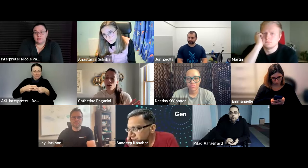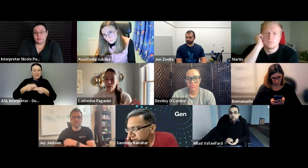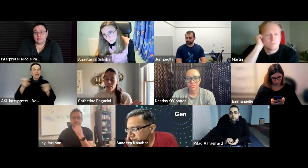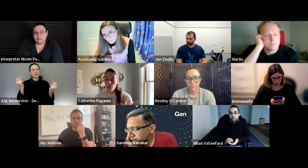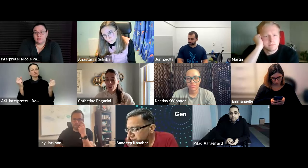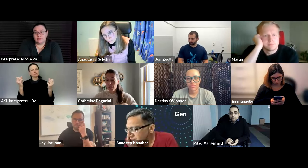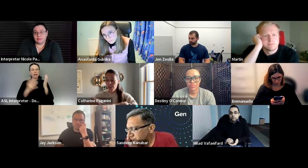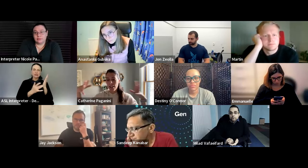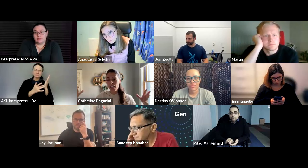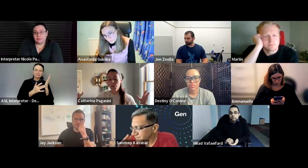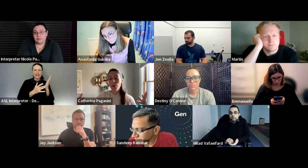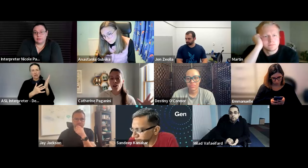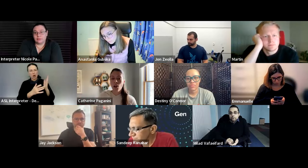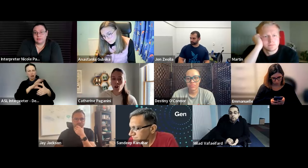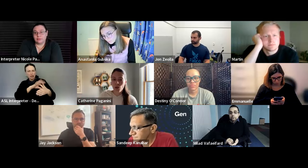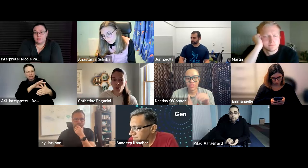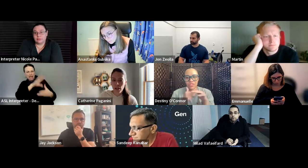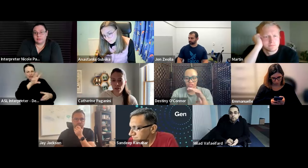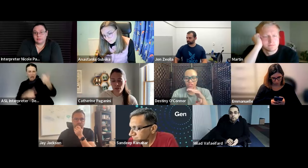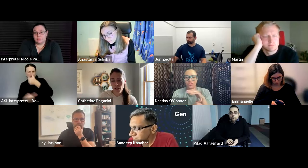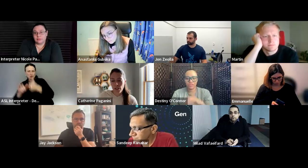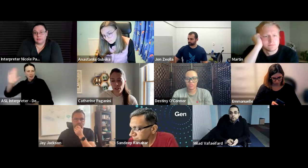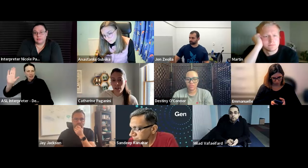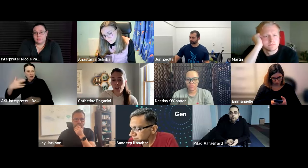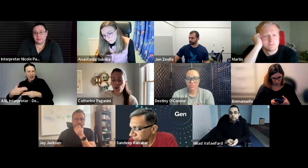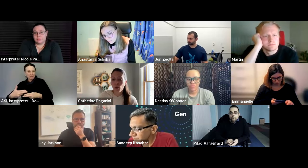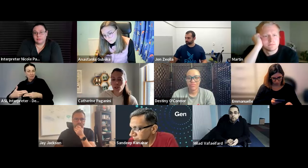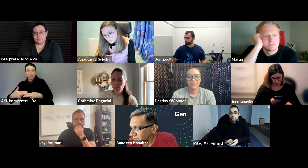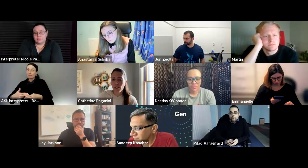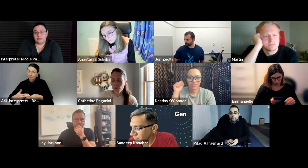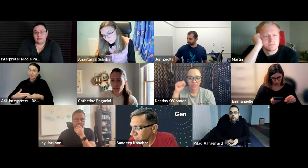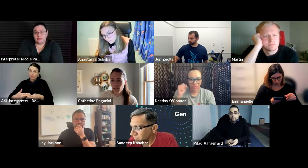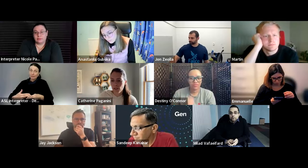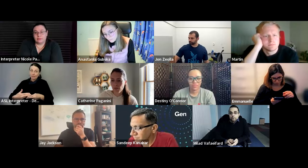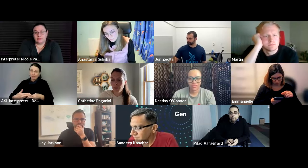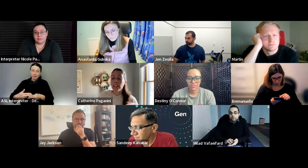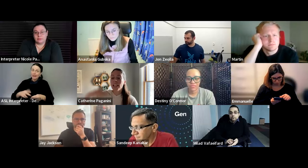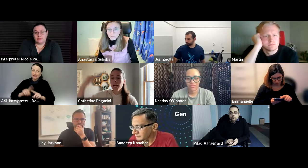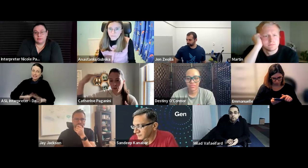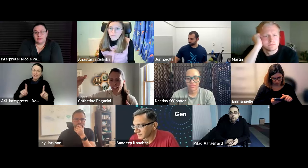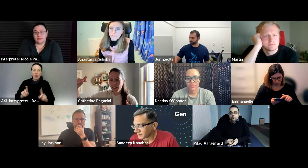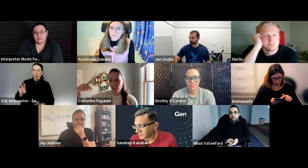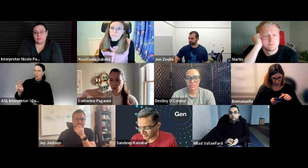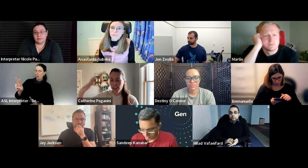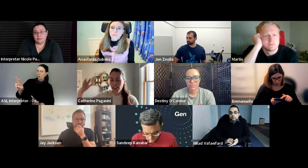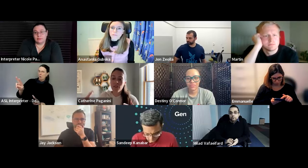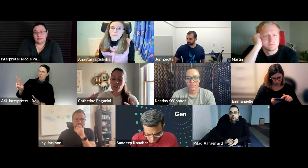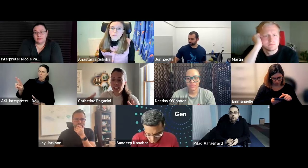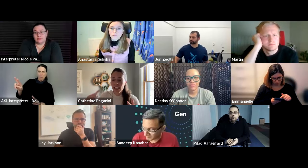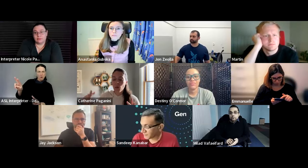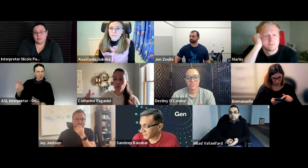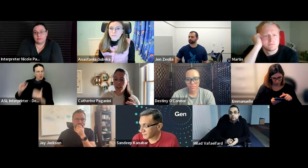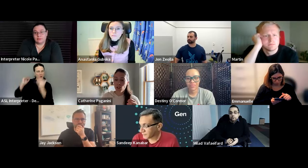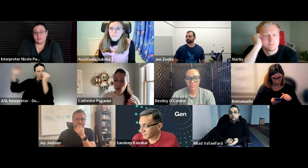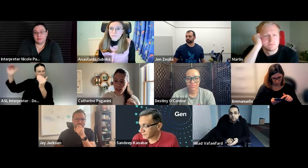content technical content within that name also kind of is a totally different liga right like